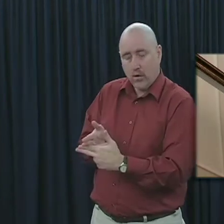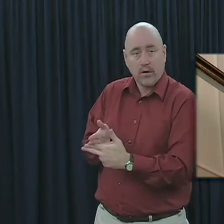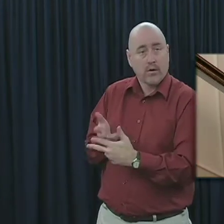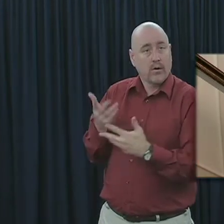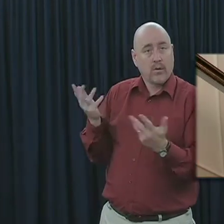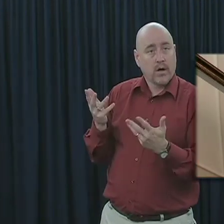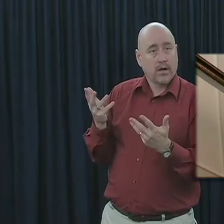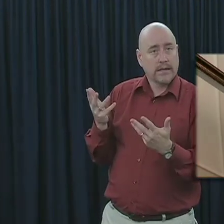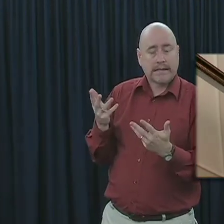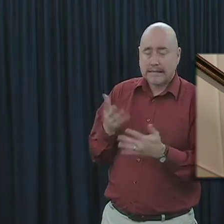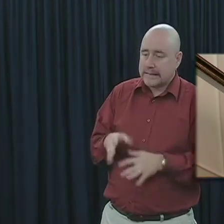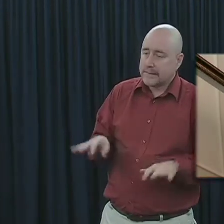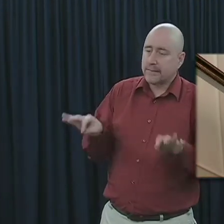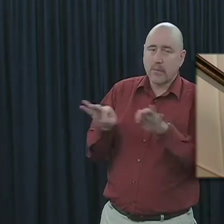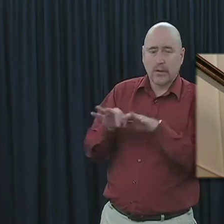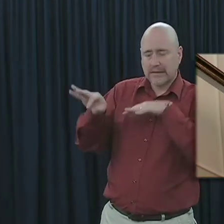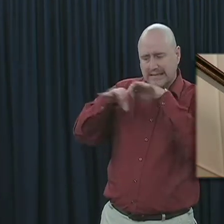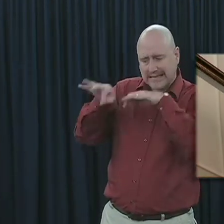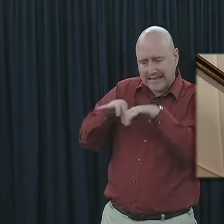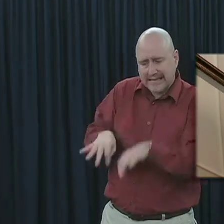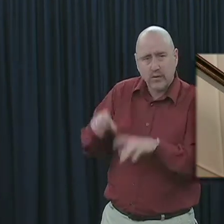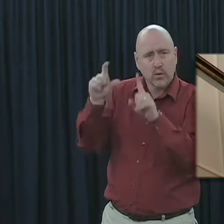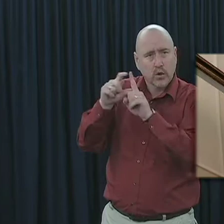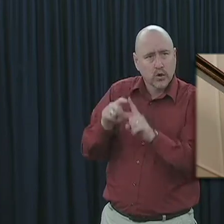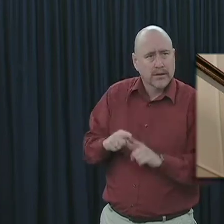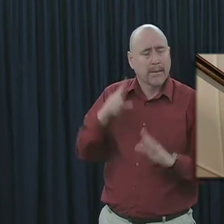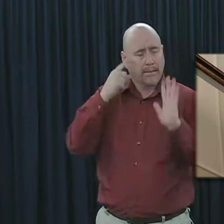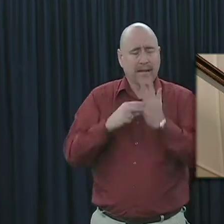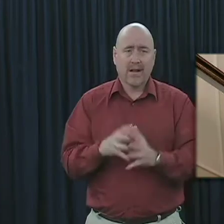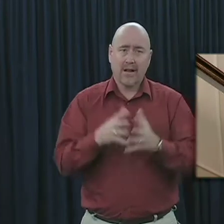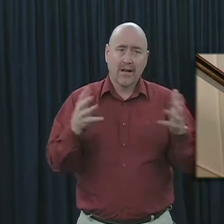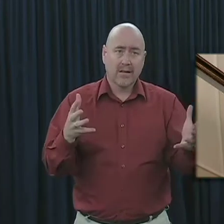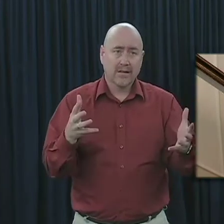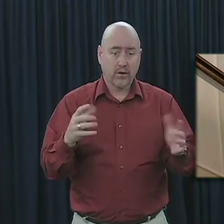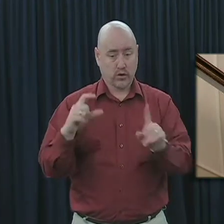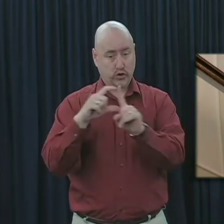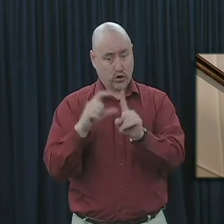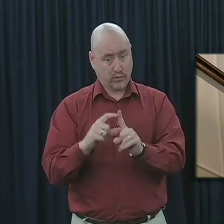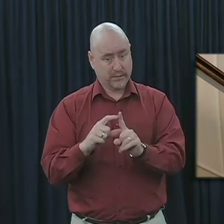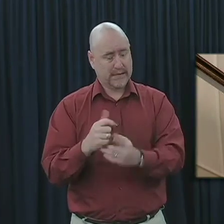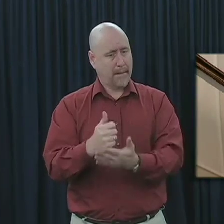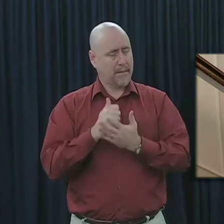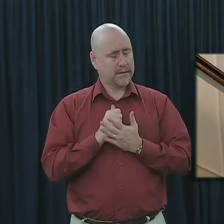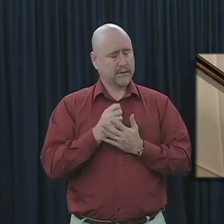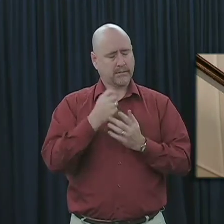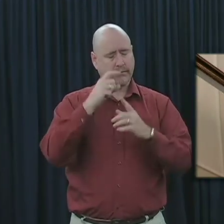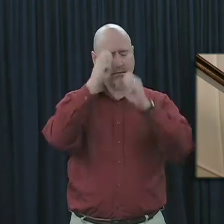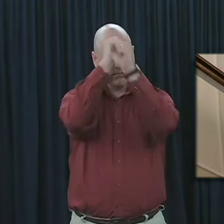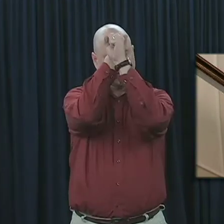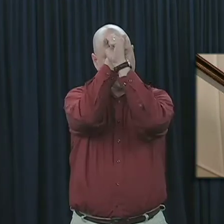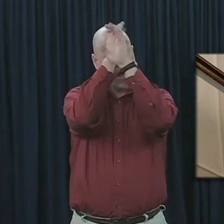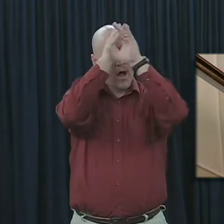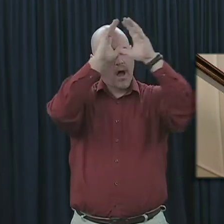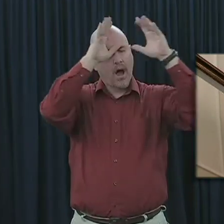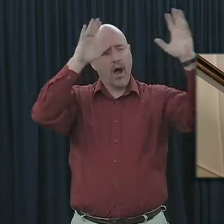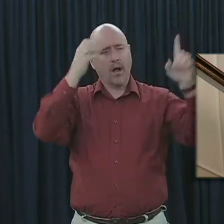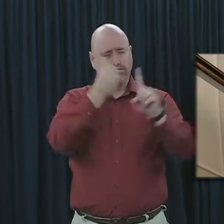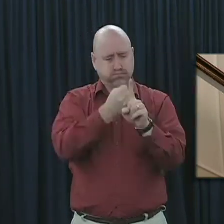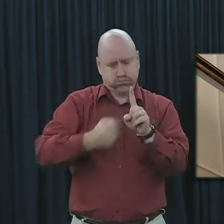with some very descriptive and meaningful terms. These terms aid us in understanding the work and nature of